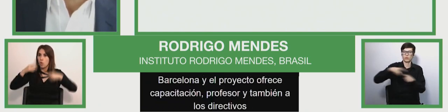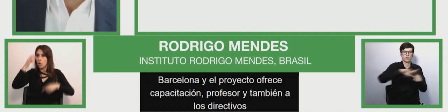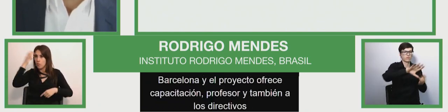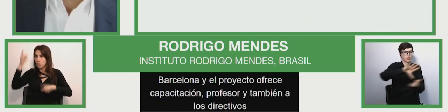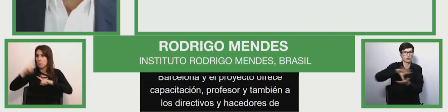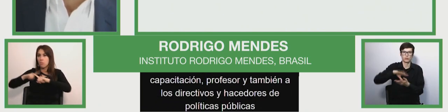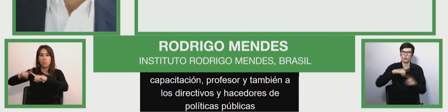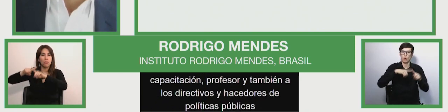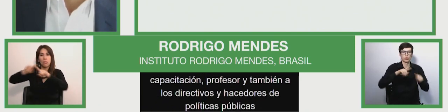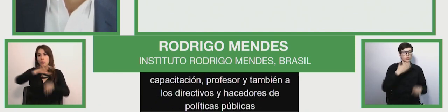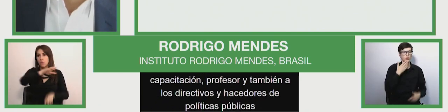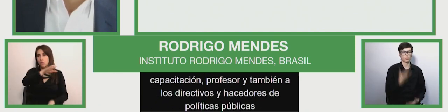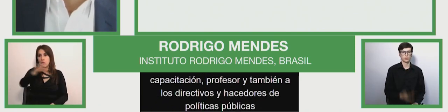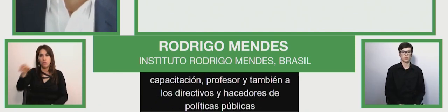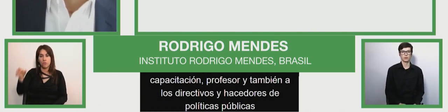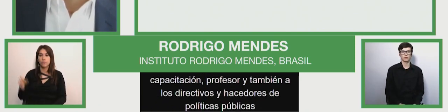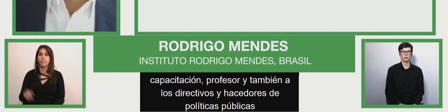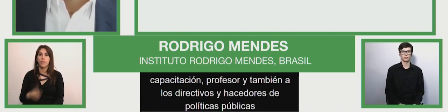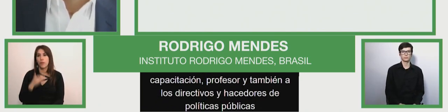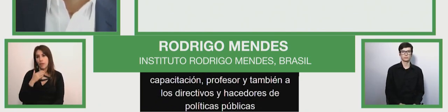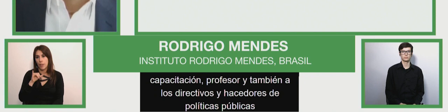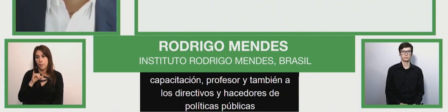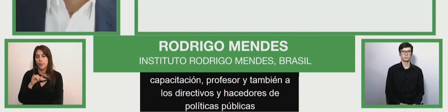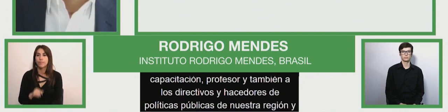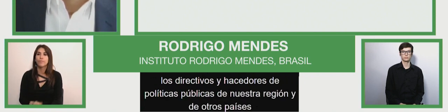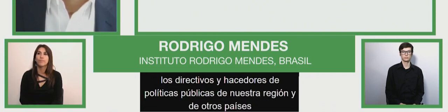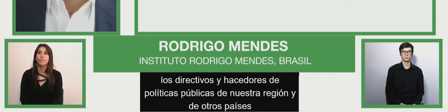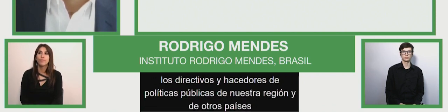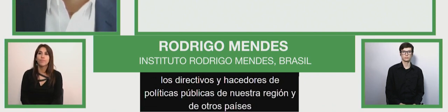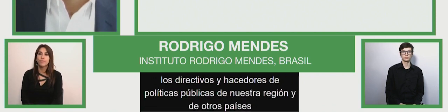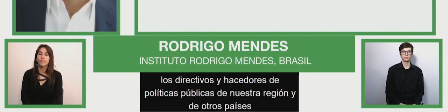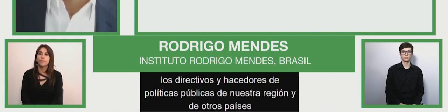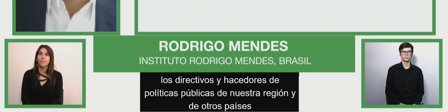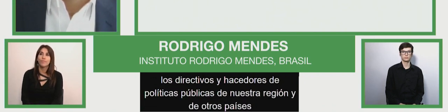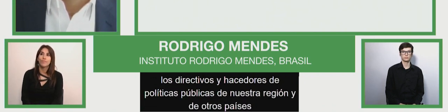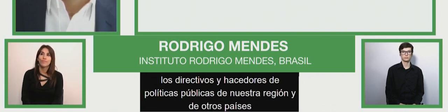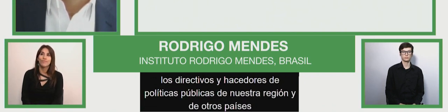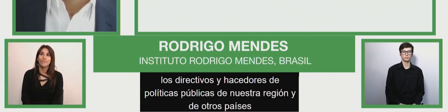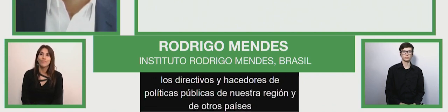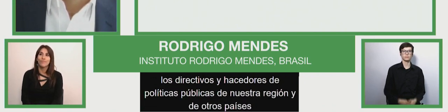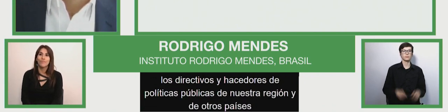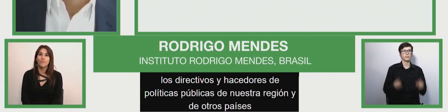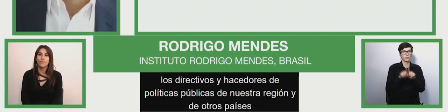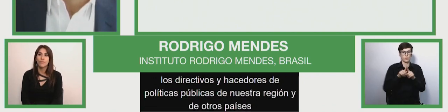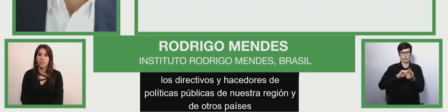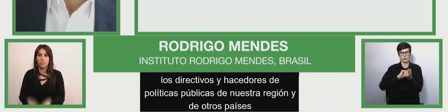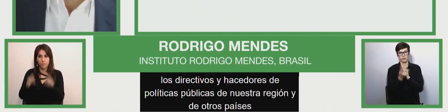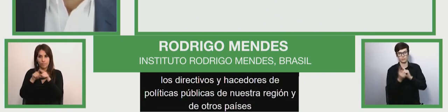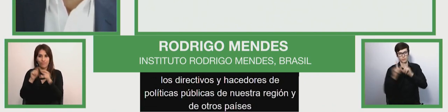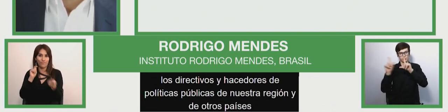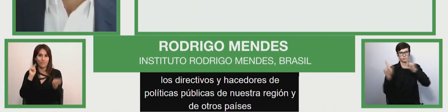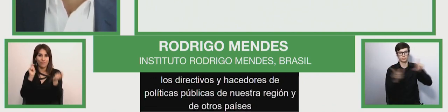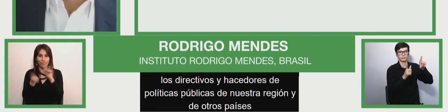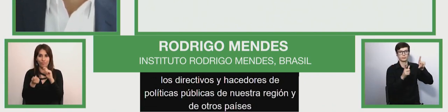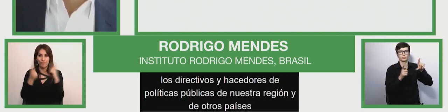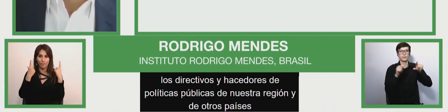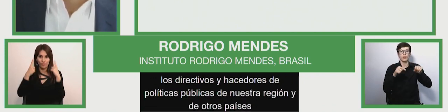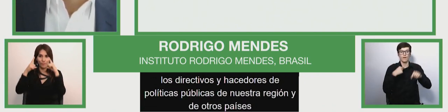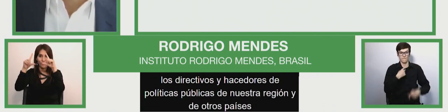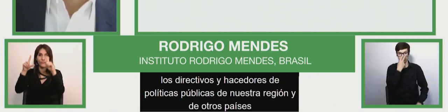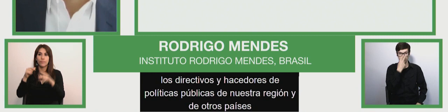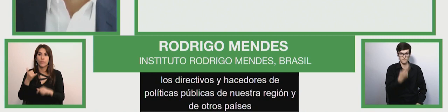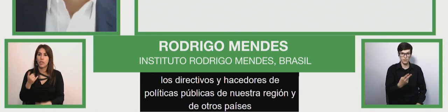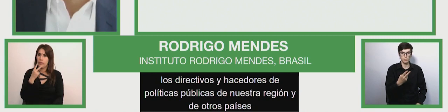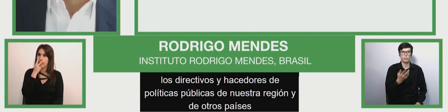and also to principals and public policy makers from all regions and from other countries.